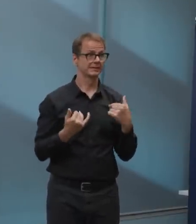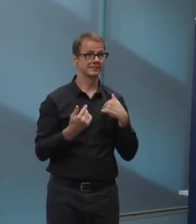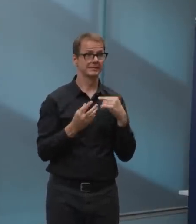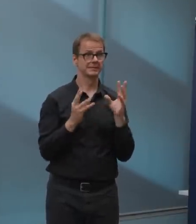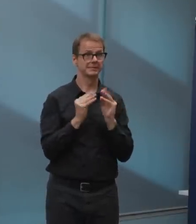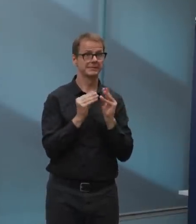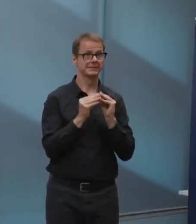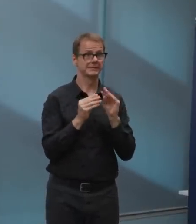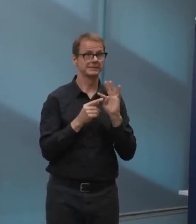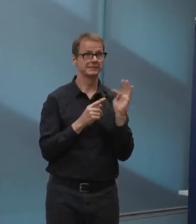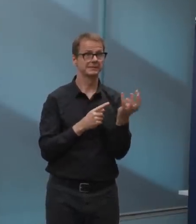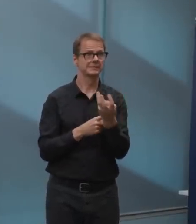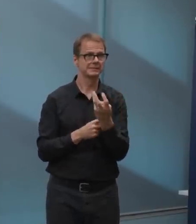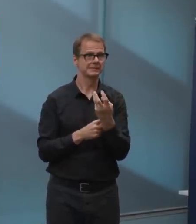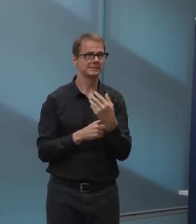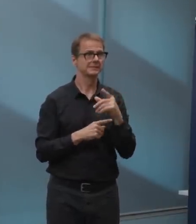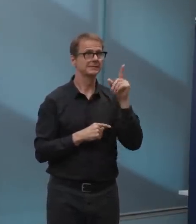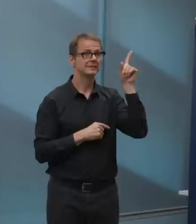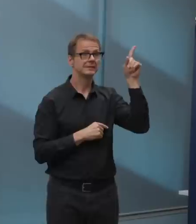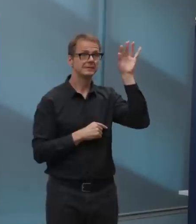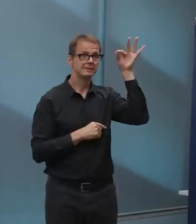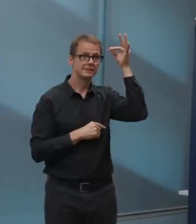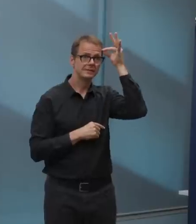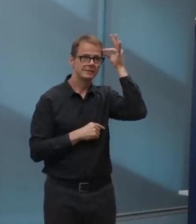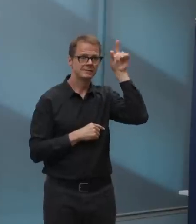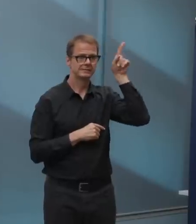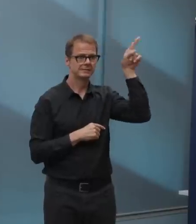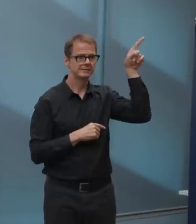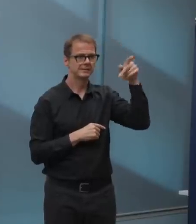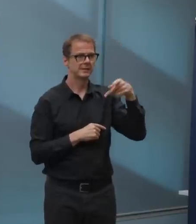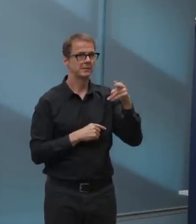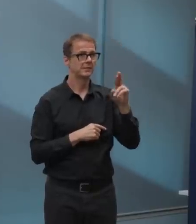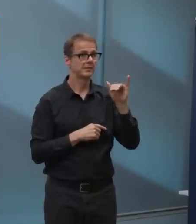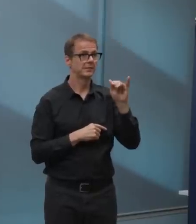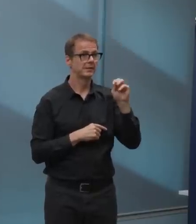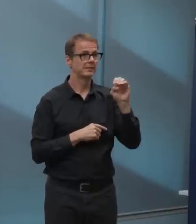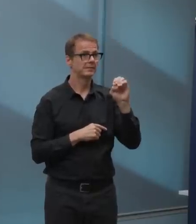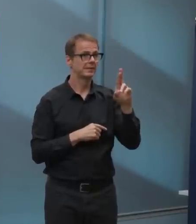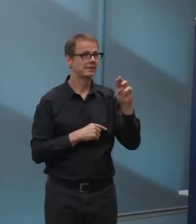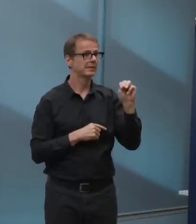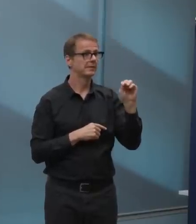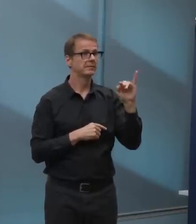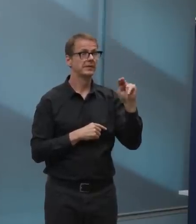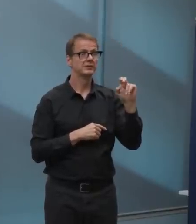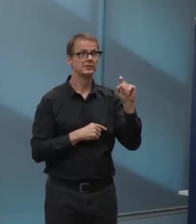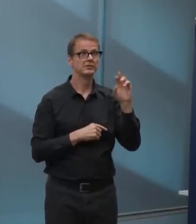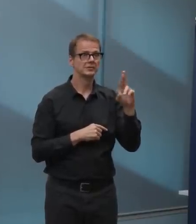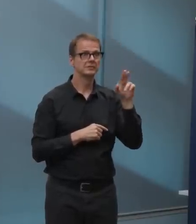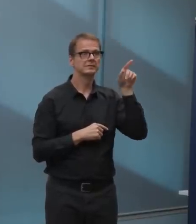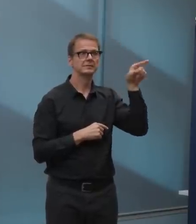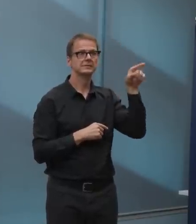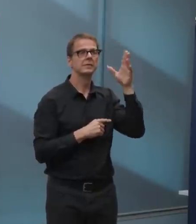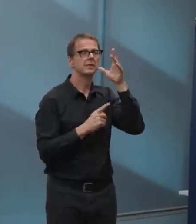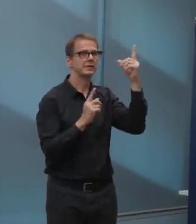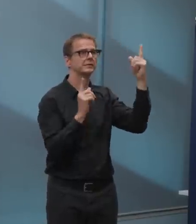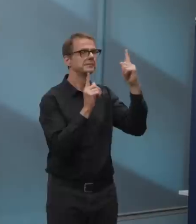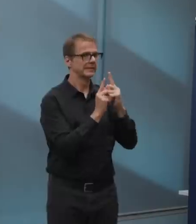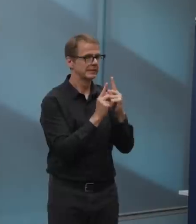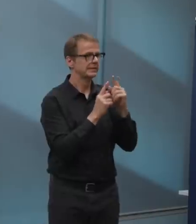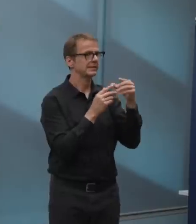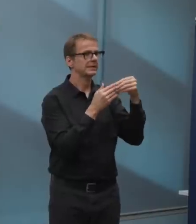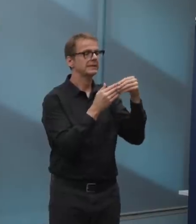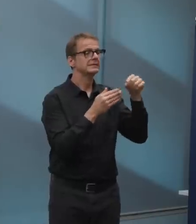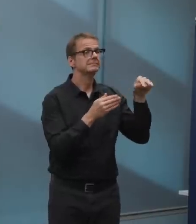hoping that we will hear something by tomorrow about where they stand on working to help municipalities across this province